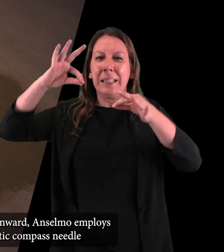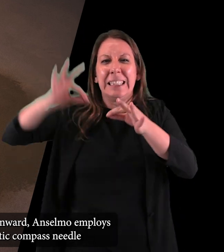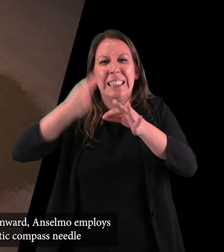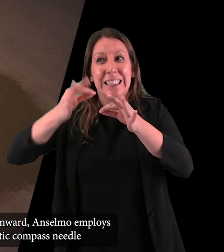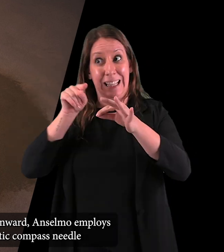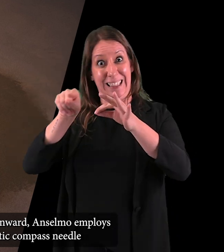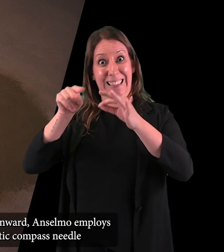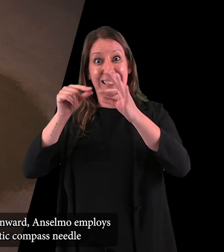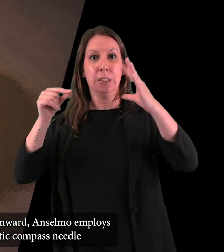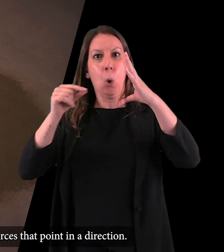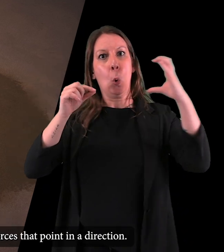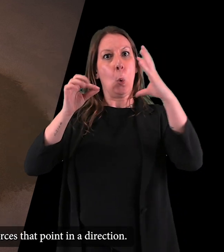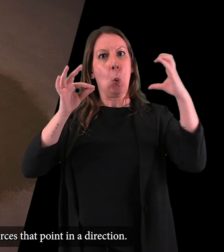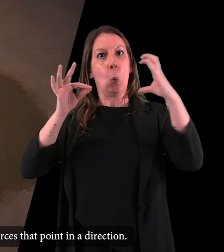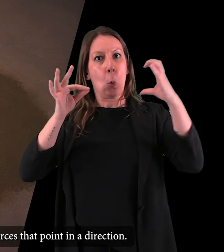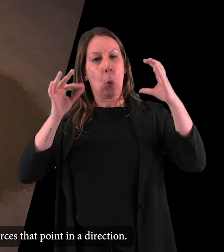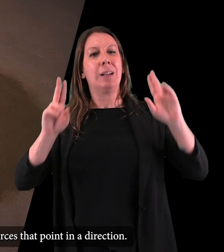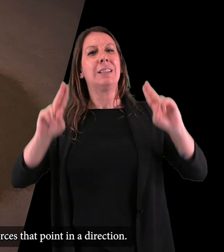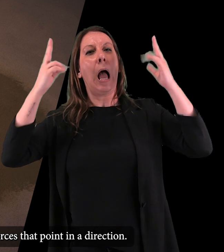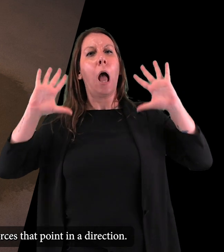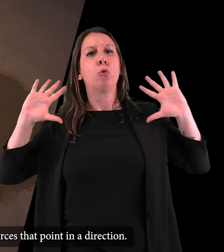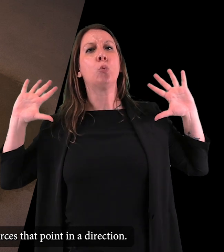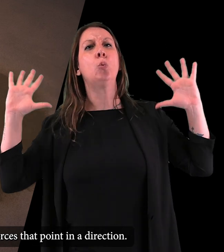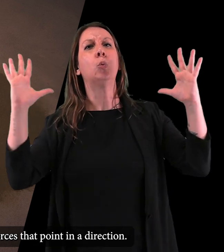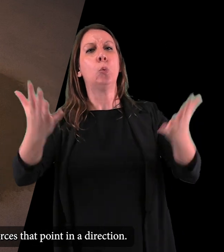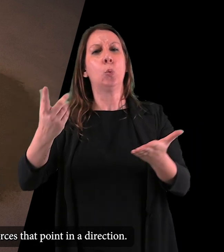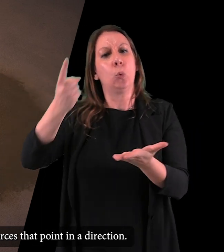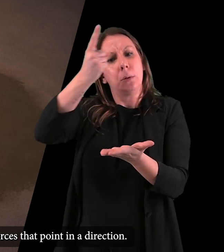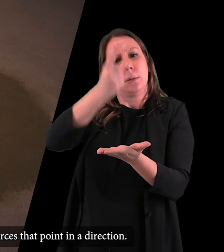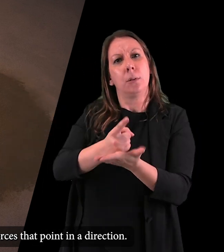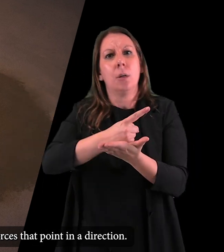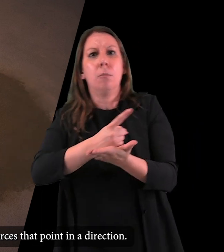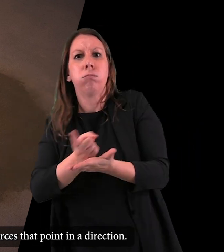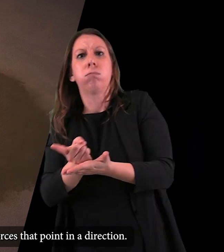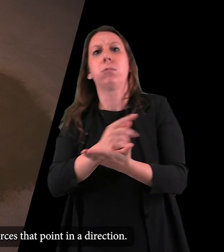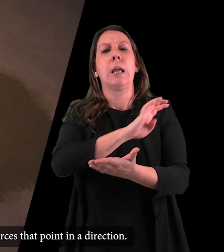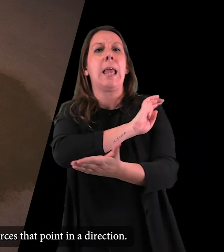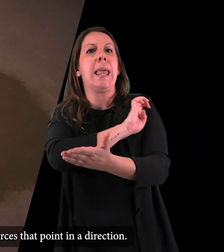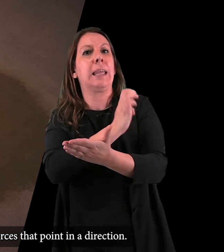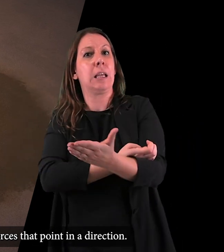as an expression of forces that point in a direction